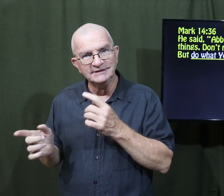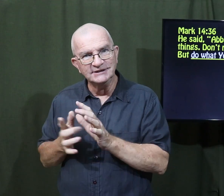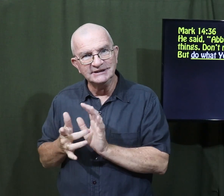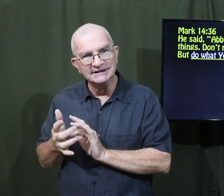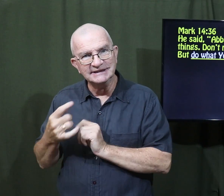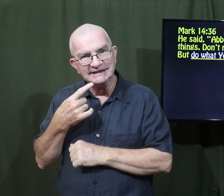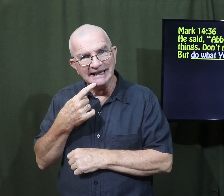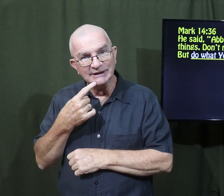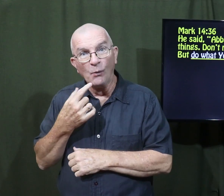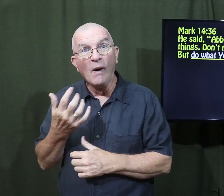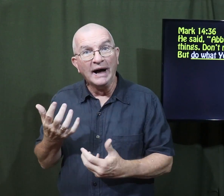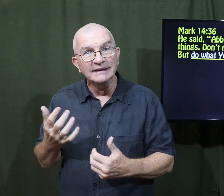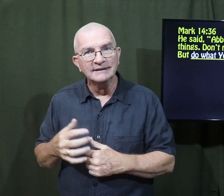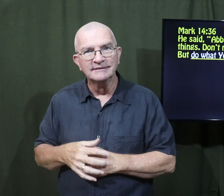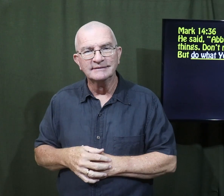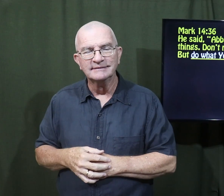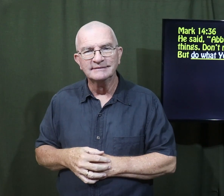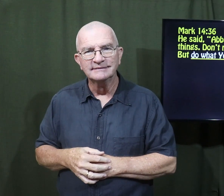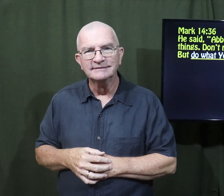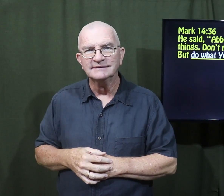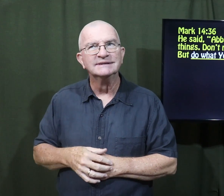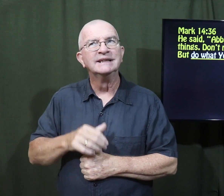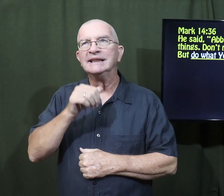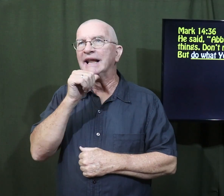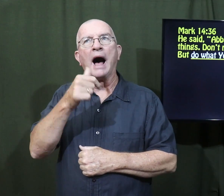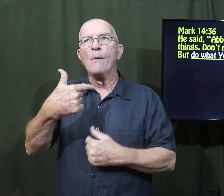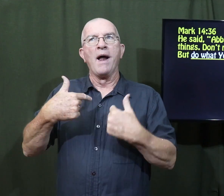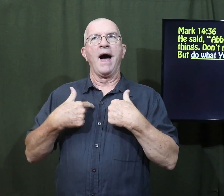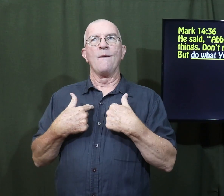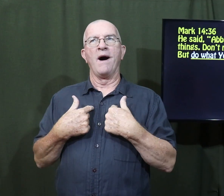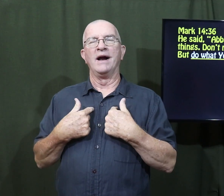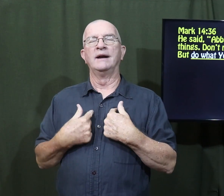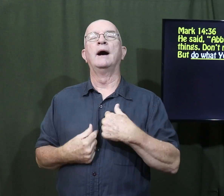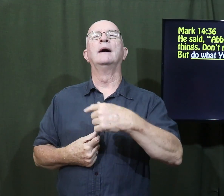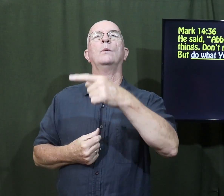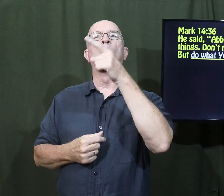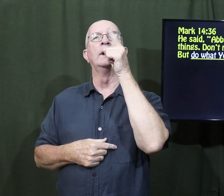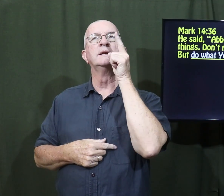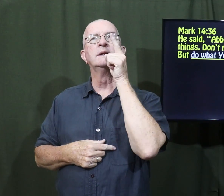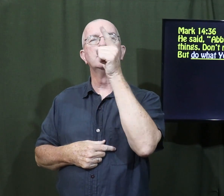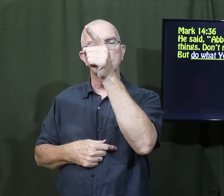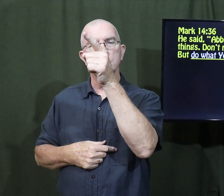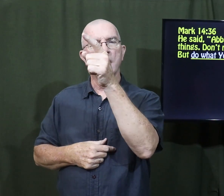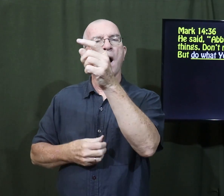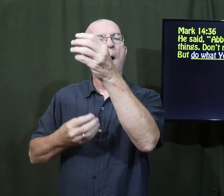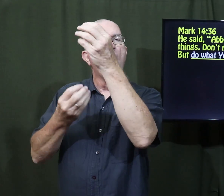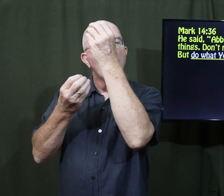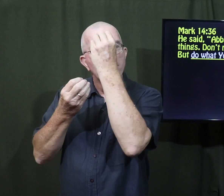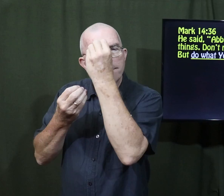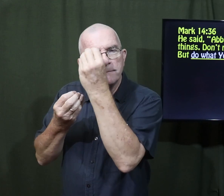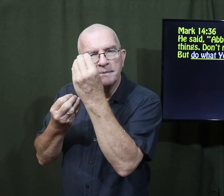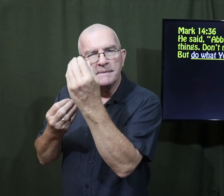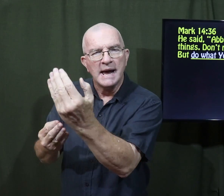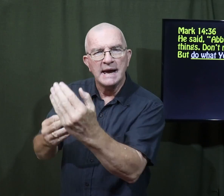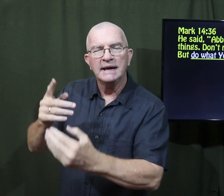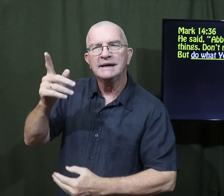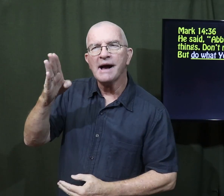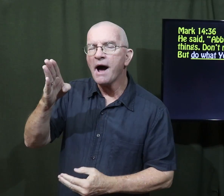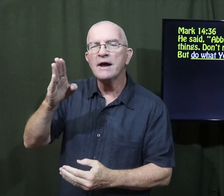But Jesus says, what? Not what I want, but what you want, obedient,